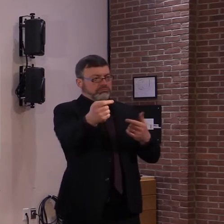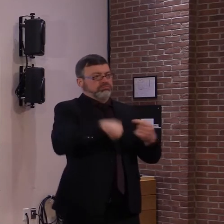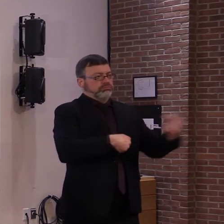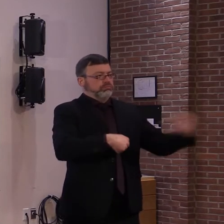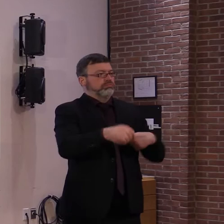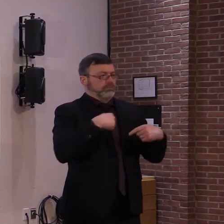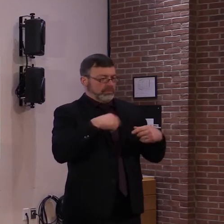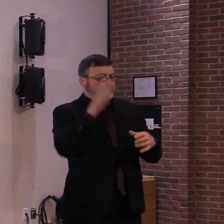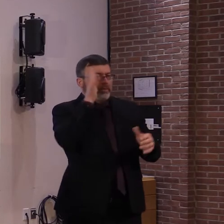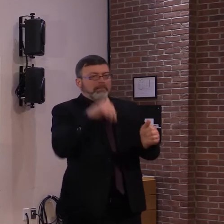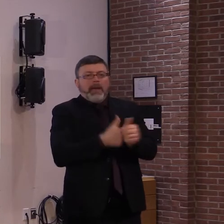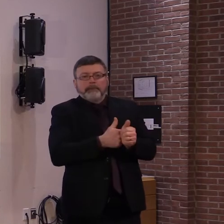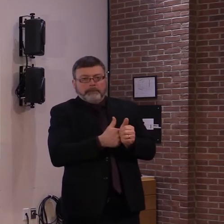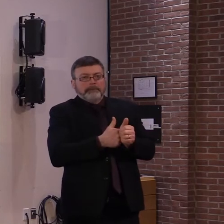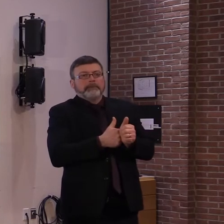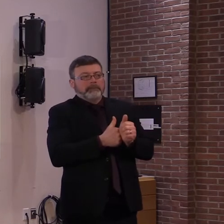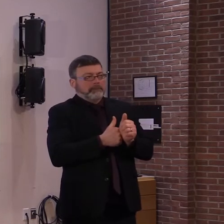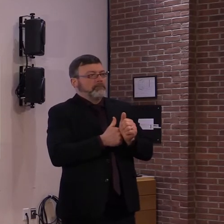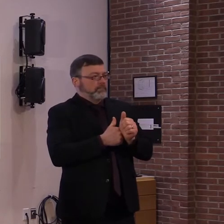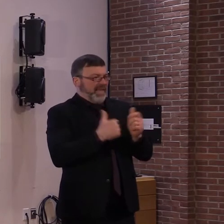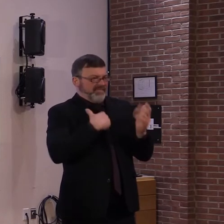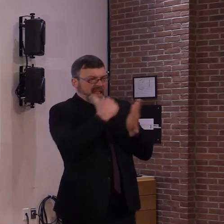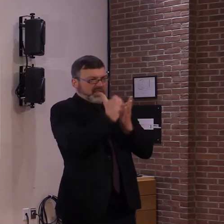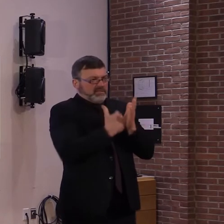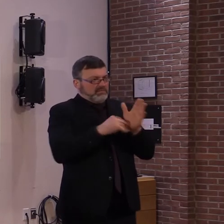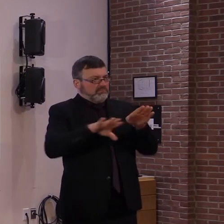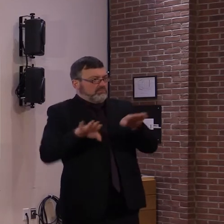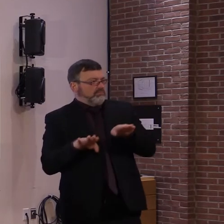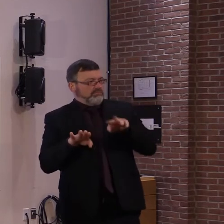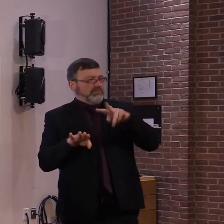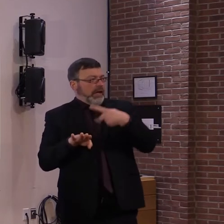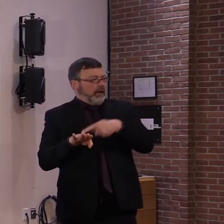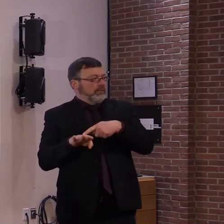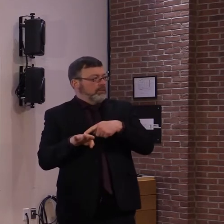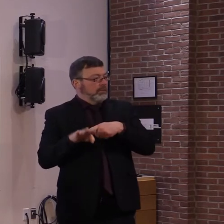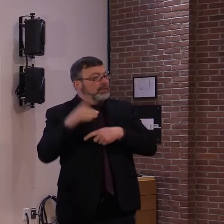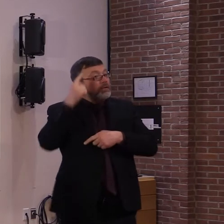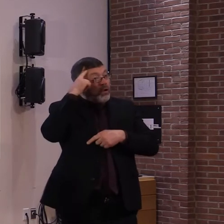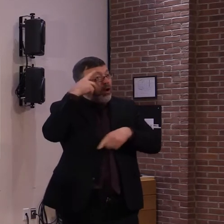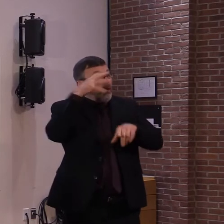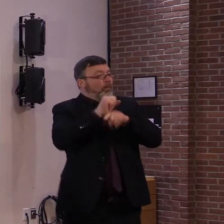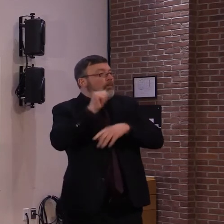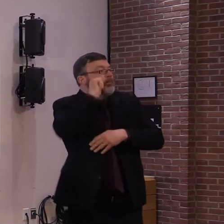forever, but it can wait for the end of the day. We can, we can perhaps, uh, do something at that point.